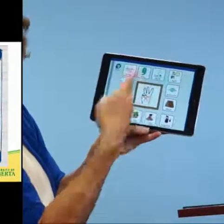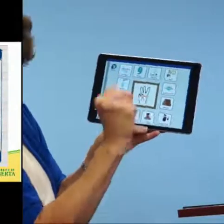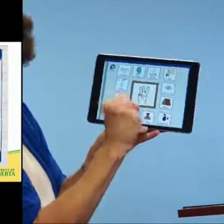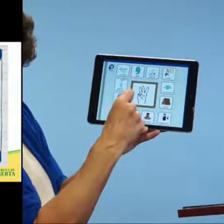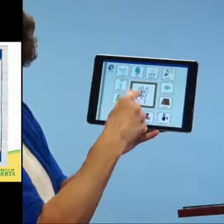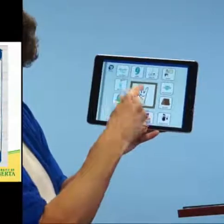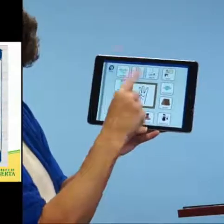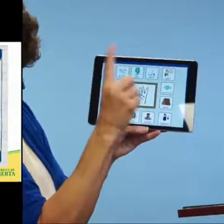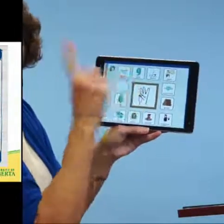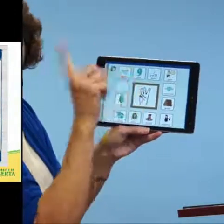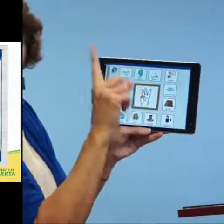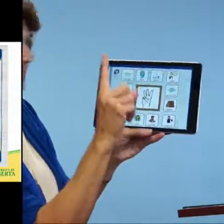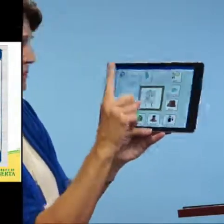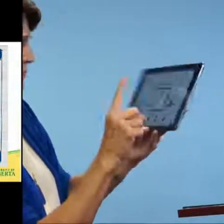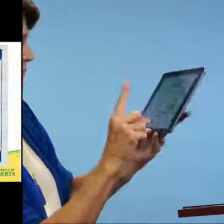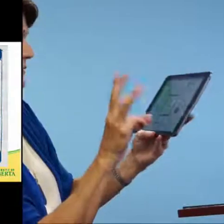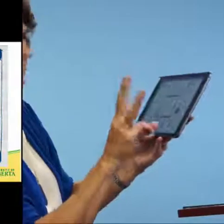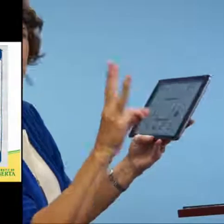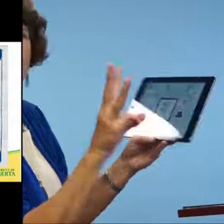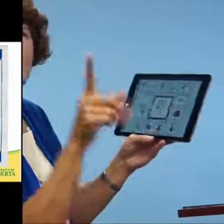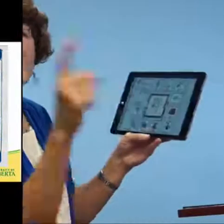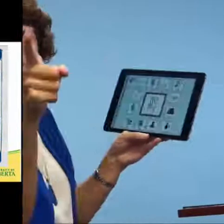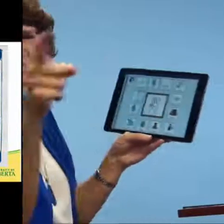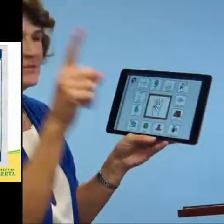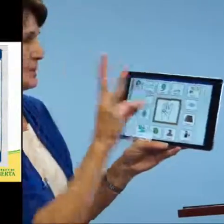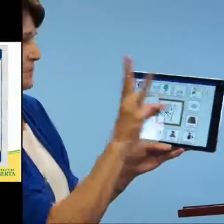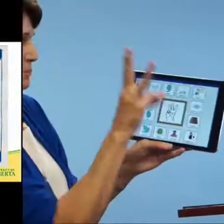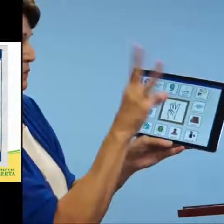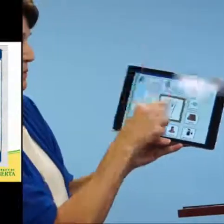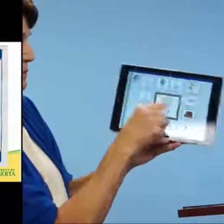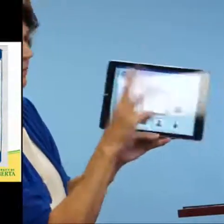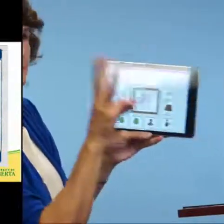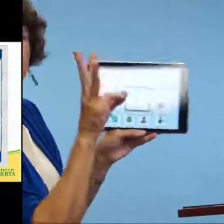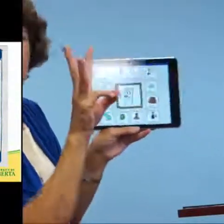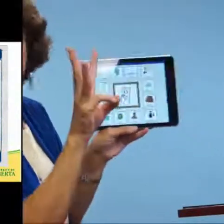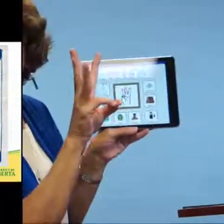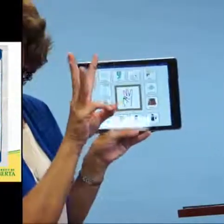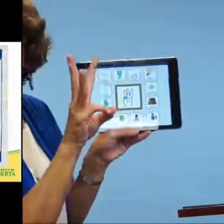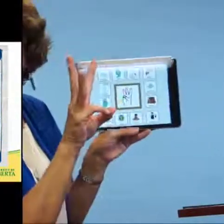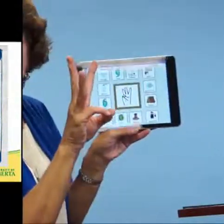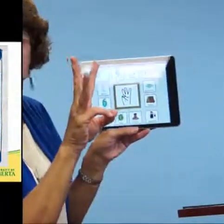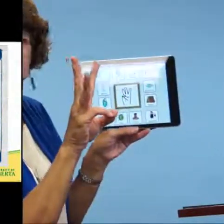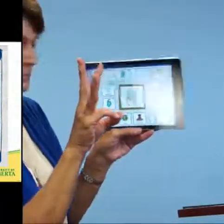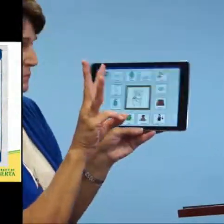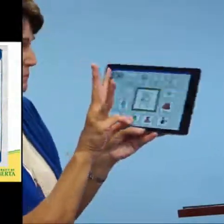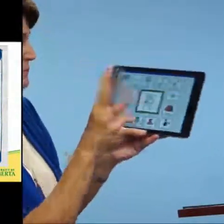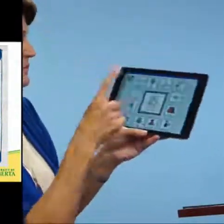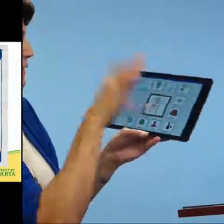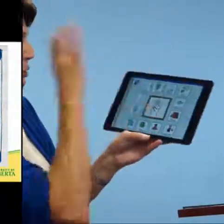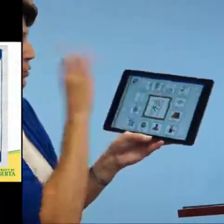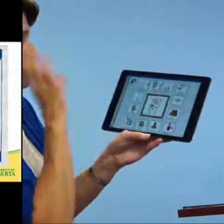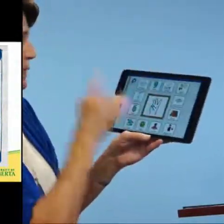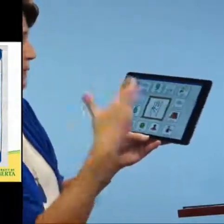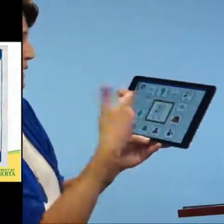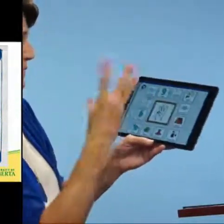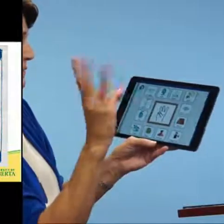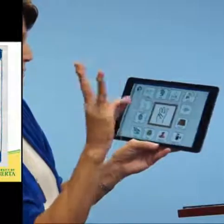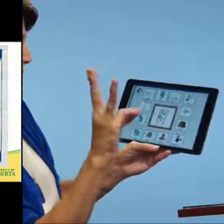This is the handshake in the middle. So it's W on my screen. On yours it's a different handshake maybe for the